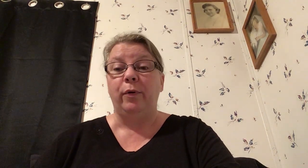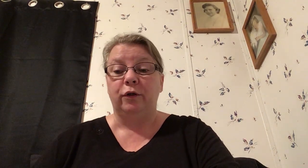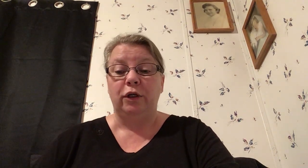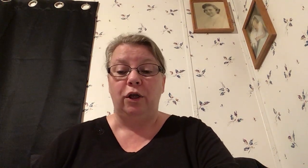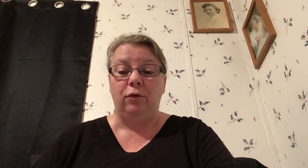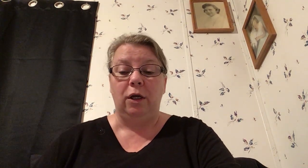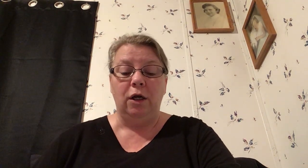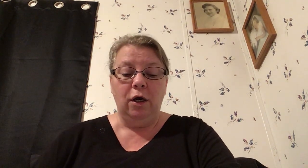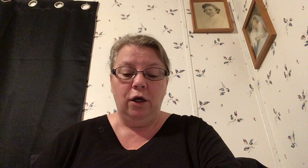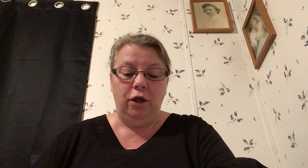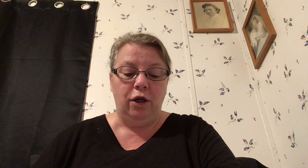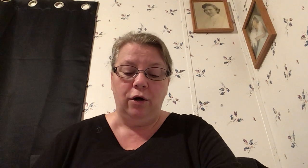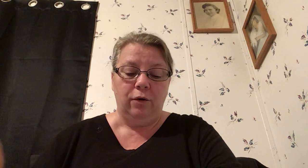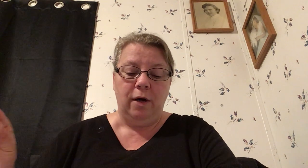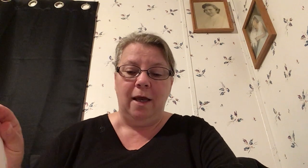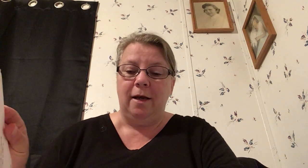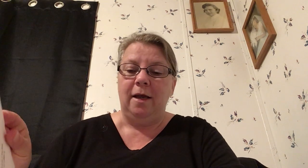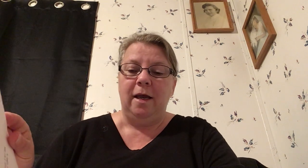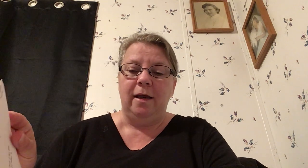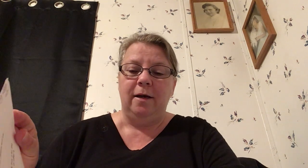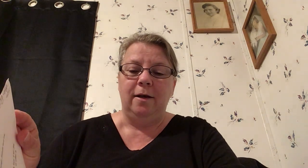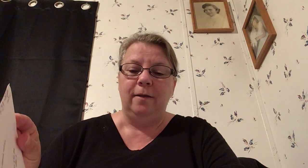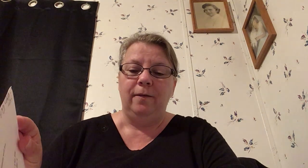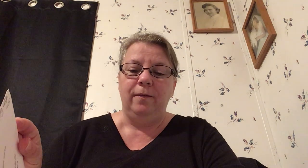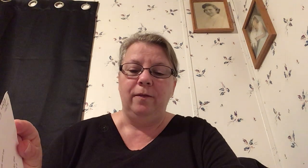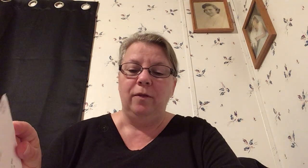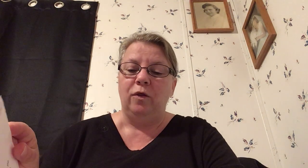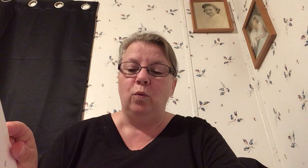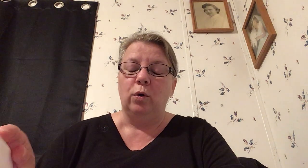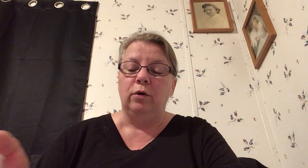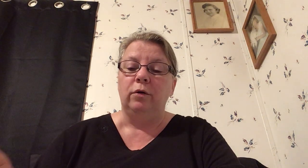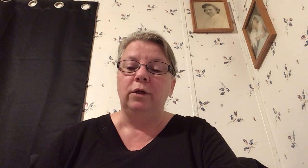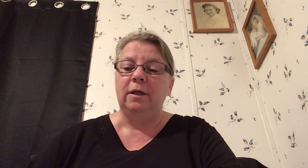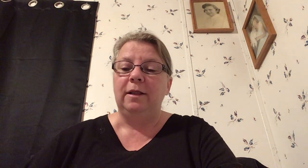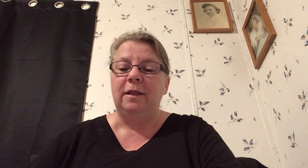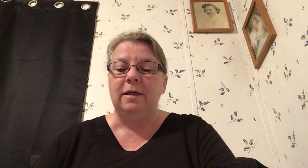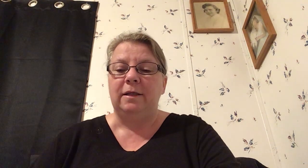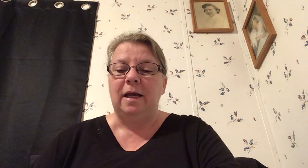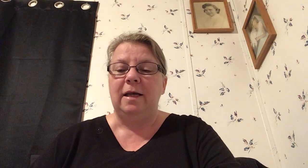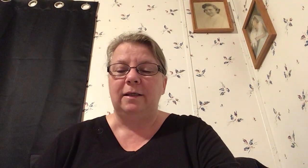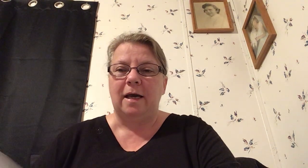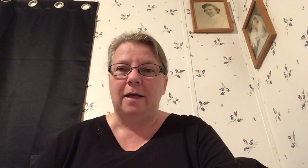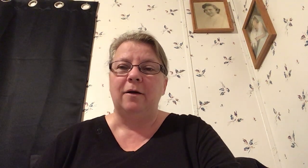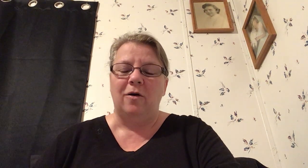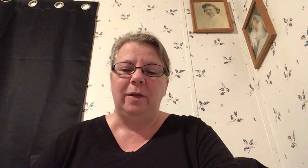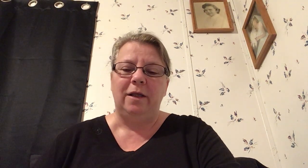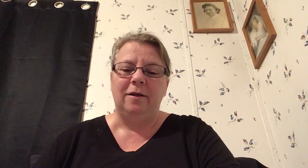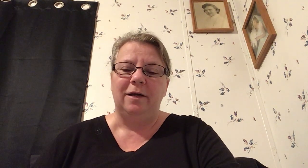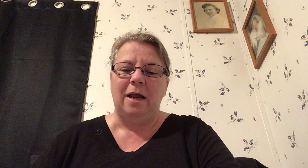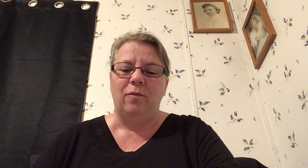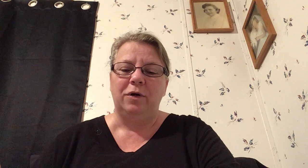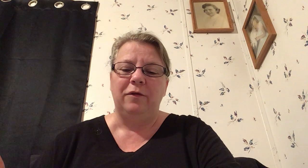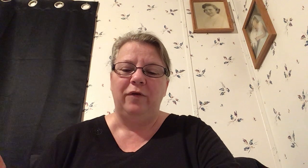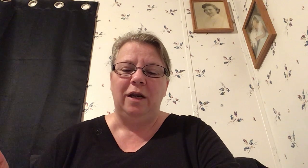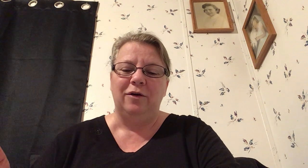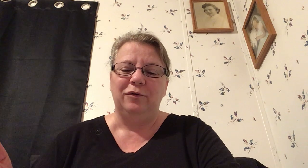persecuted you know and the world these days I had a comment the other day on one of the videos